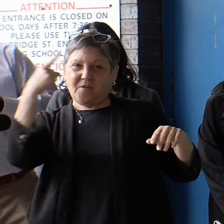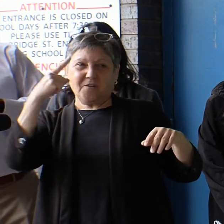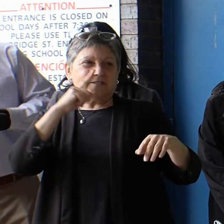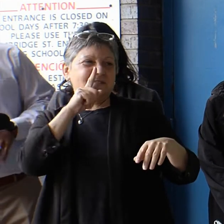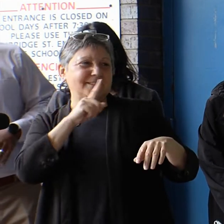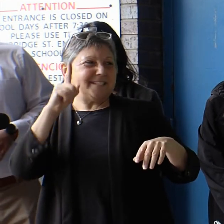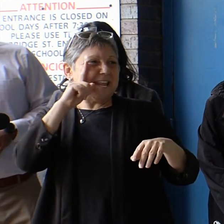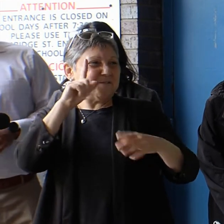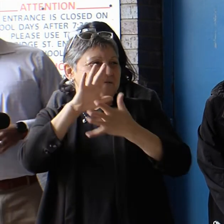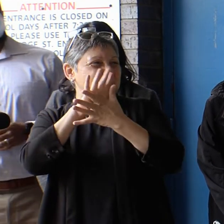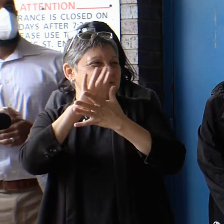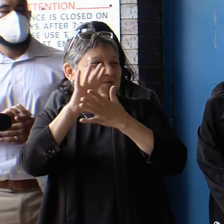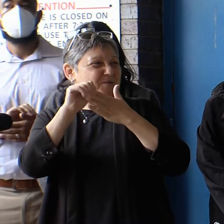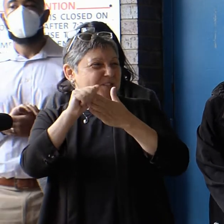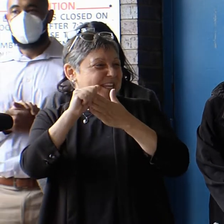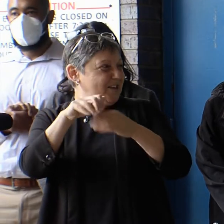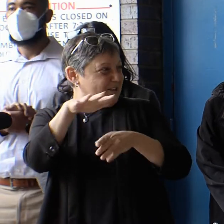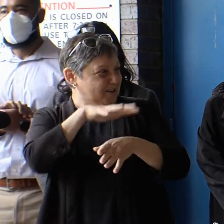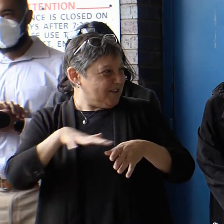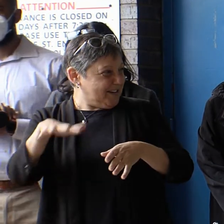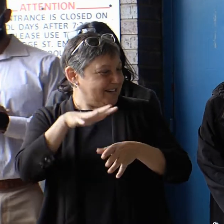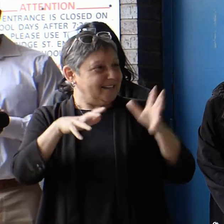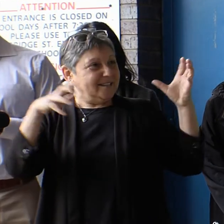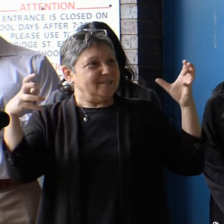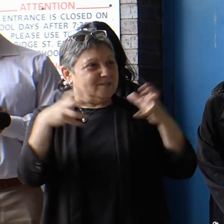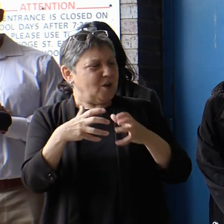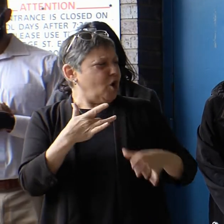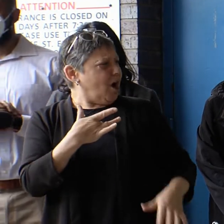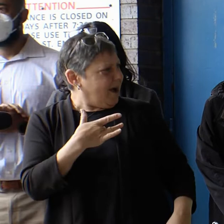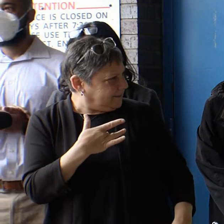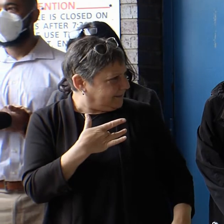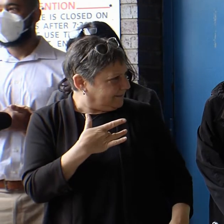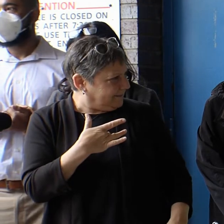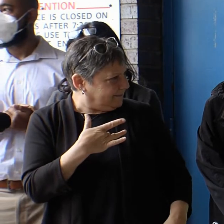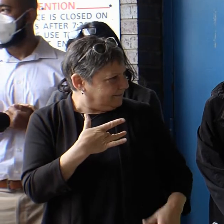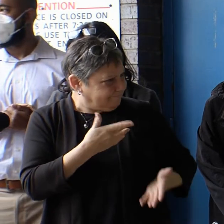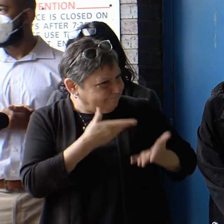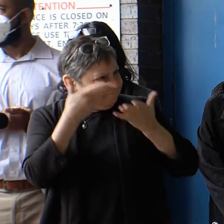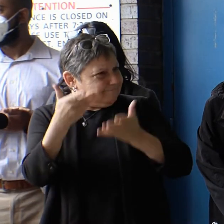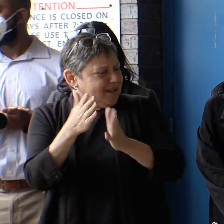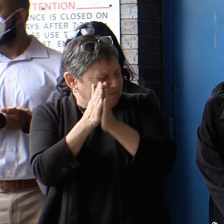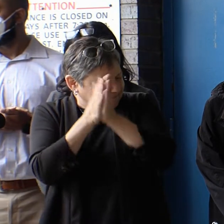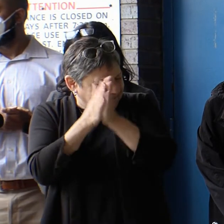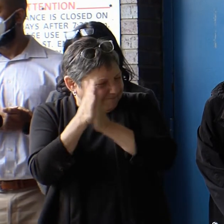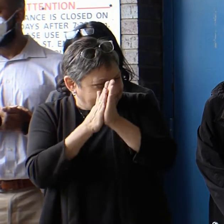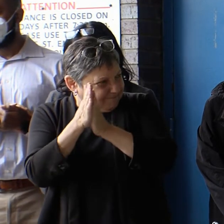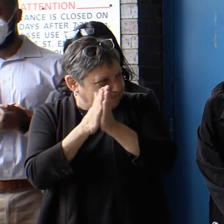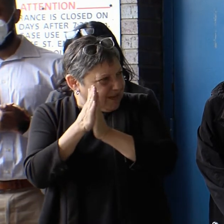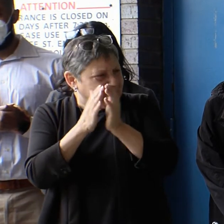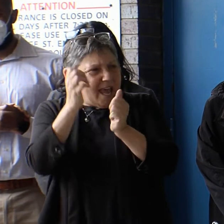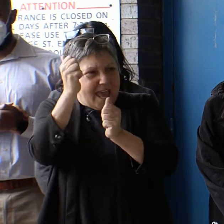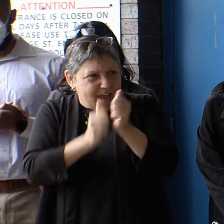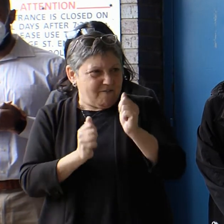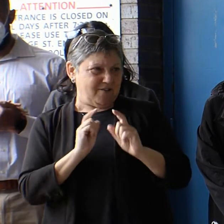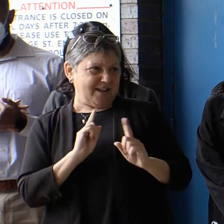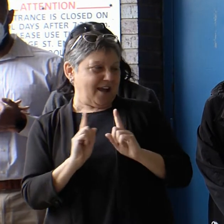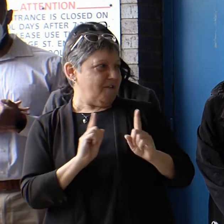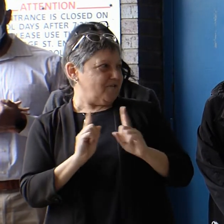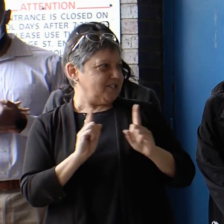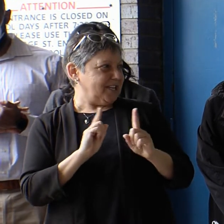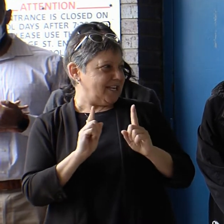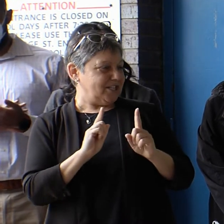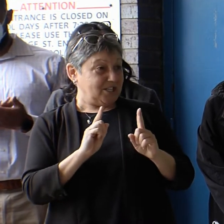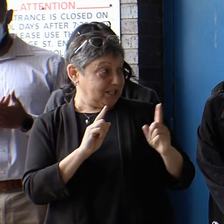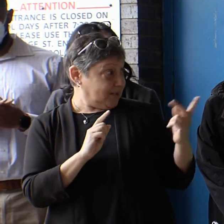school leader in the district who brings her whole heart, who brings her full passion to every conversation that